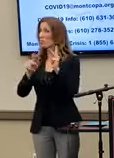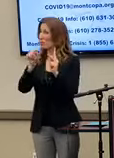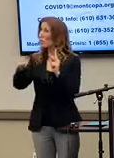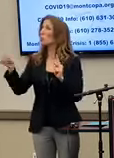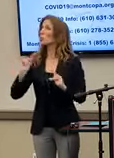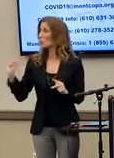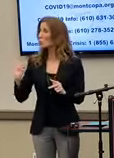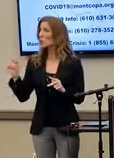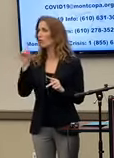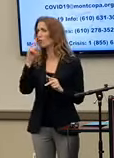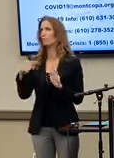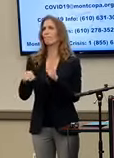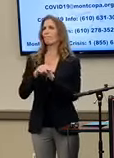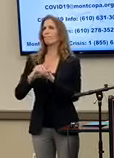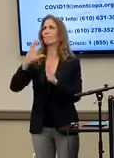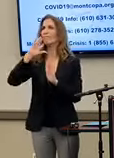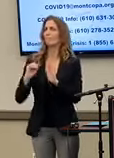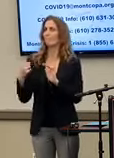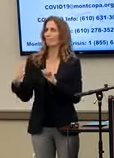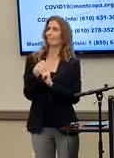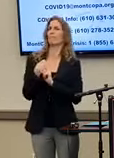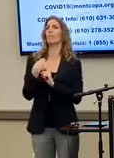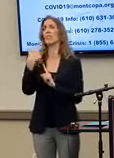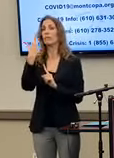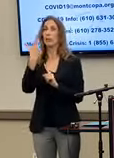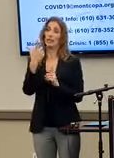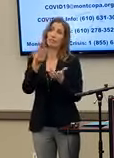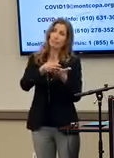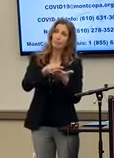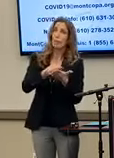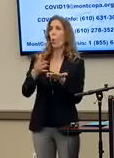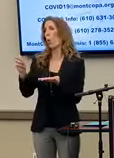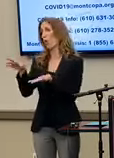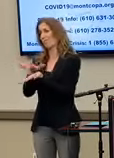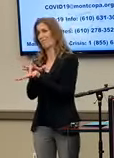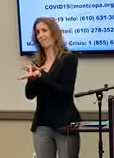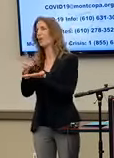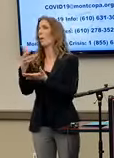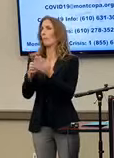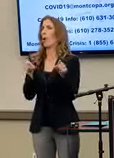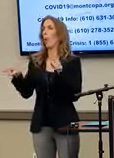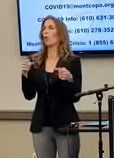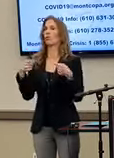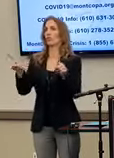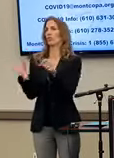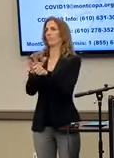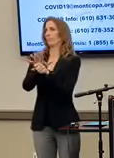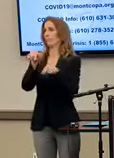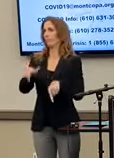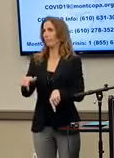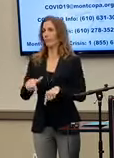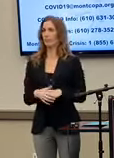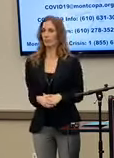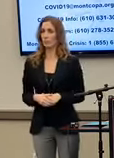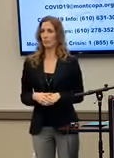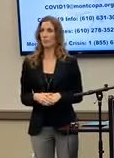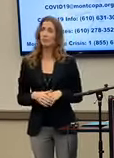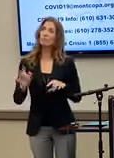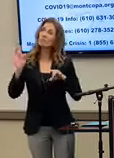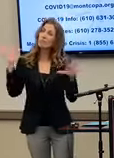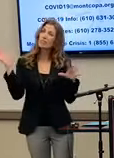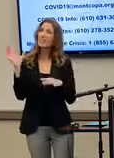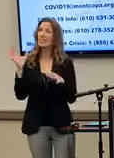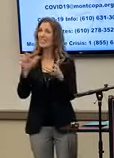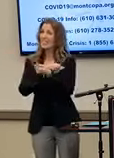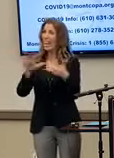adversely impacted medically and economically during the coronavirus outbreak. This major disaster